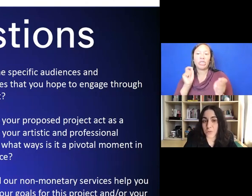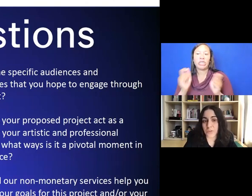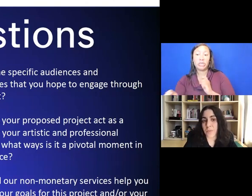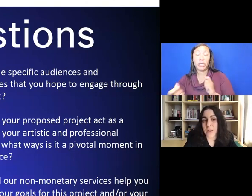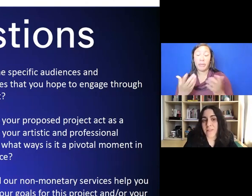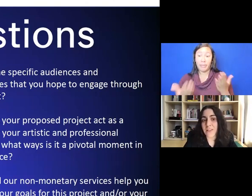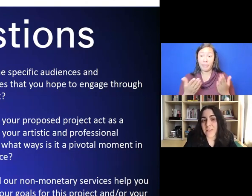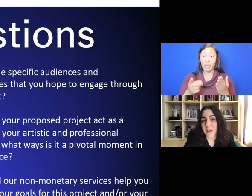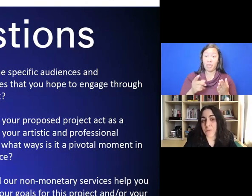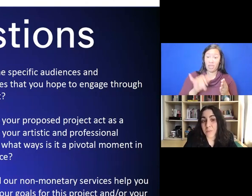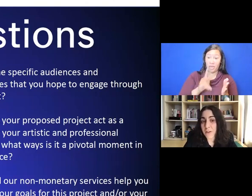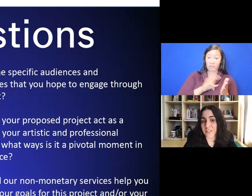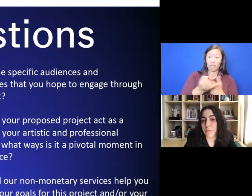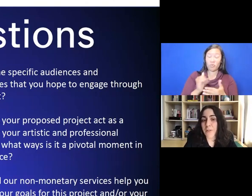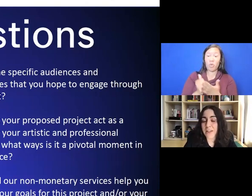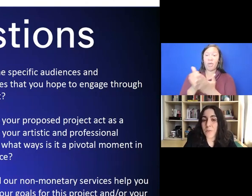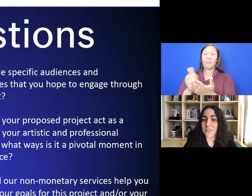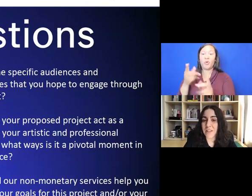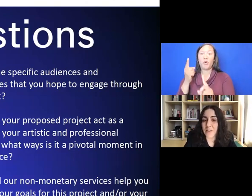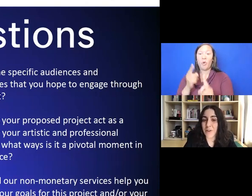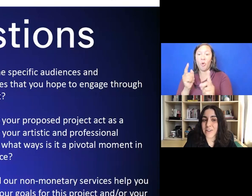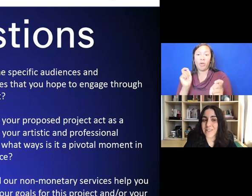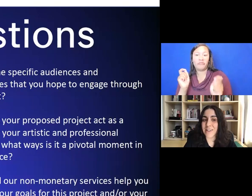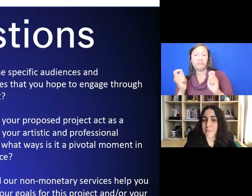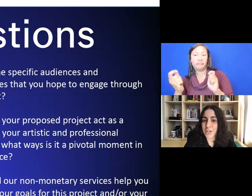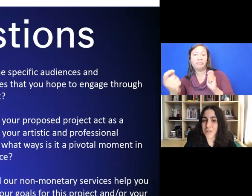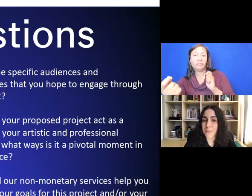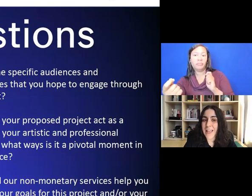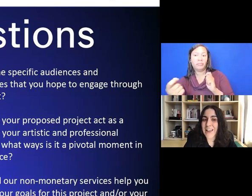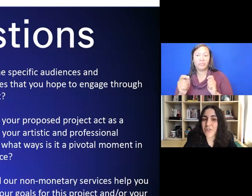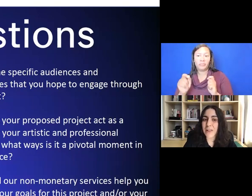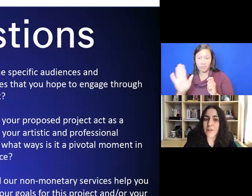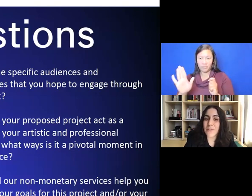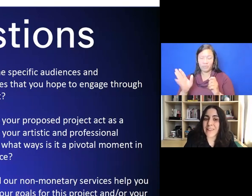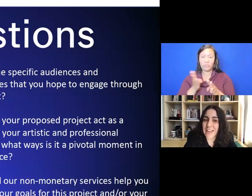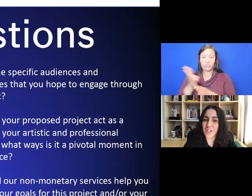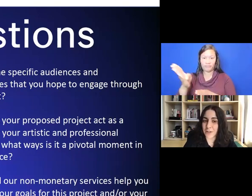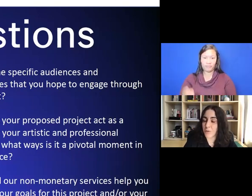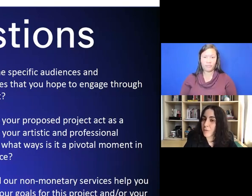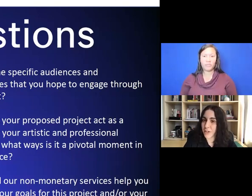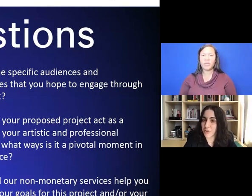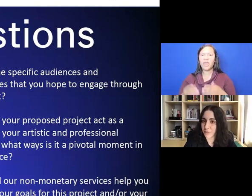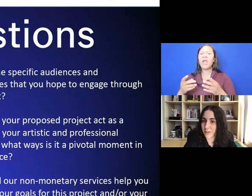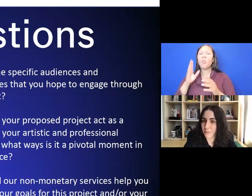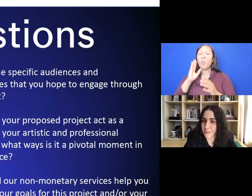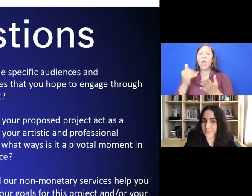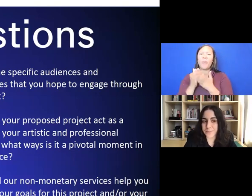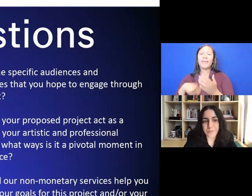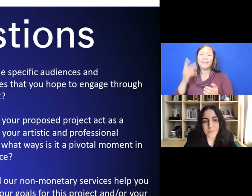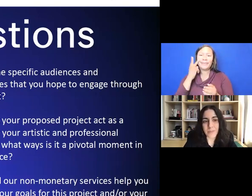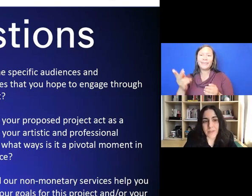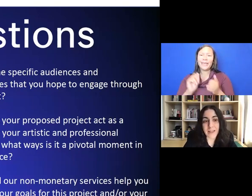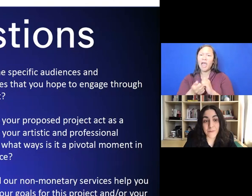goals. These responses provide us with a sense of your artistic ambition and your level of engagement with professional development.